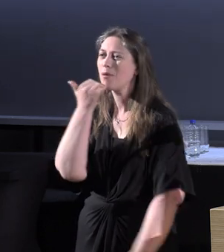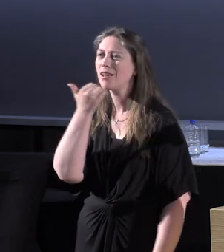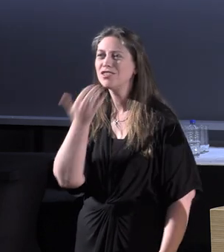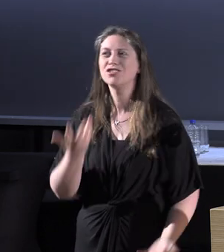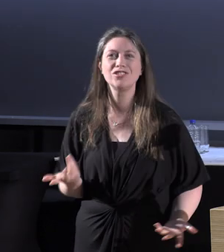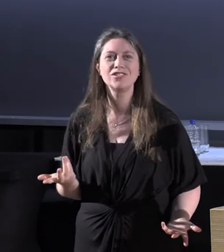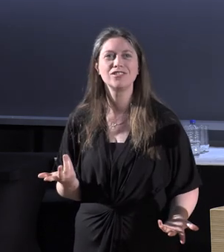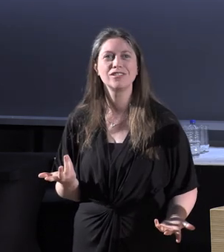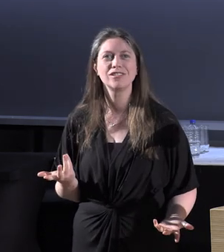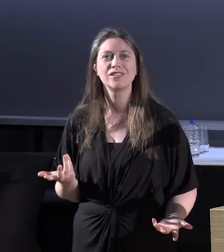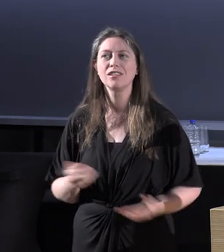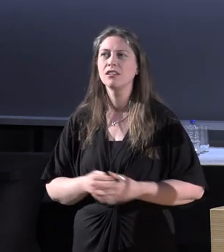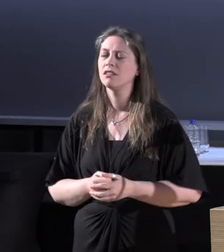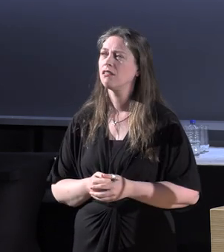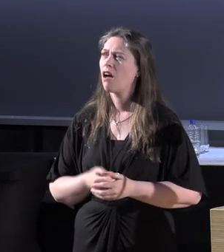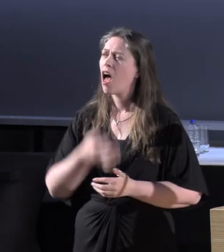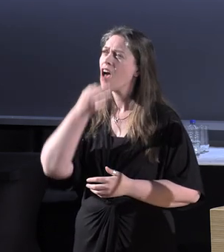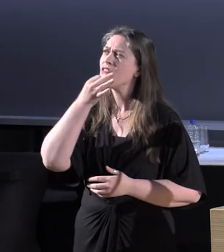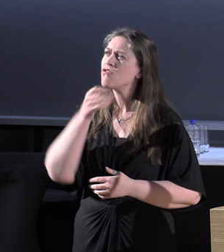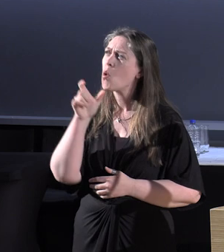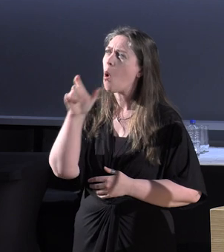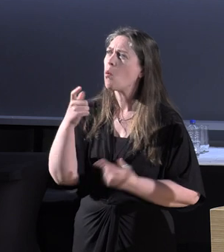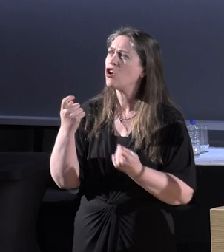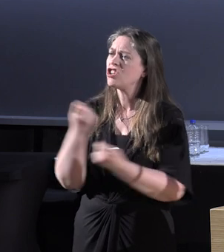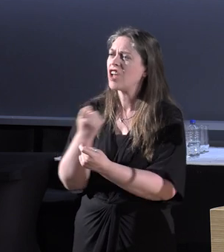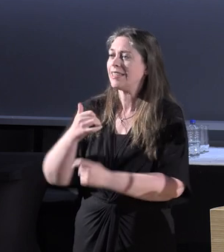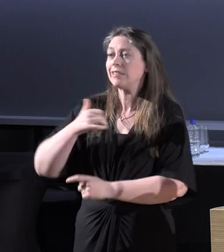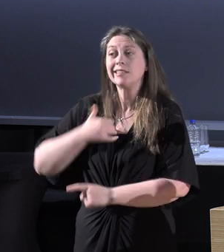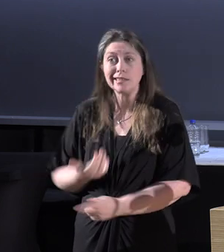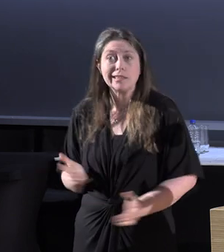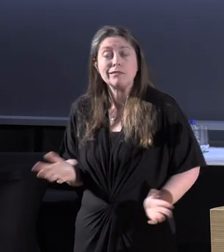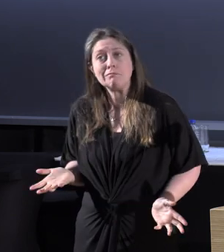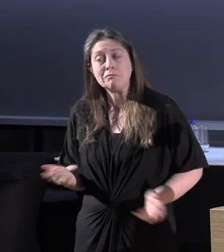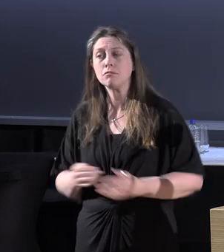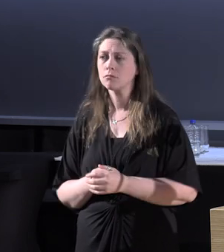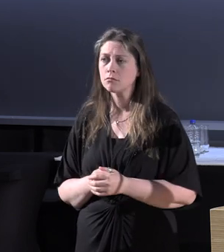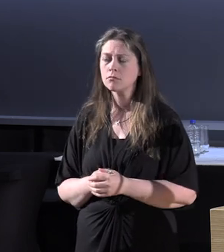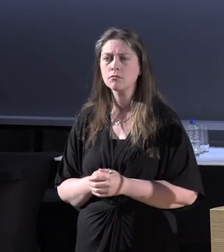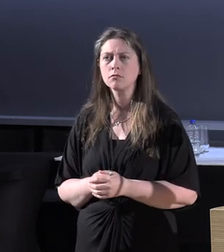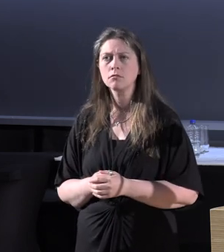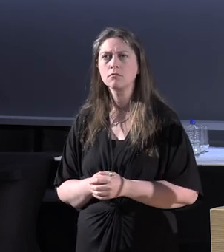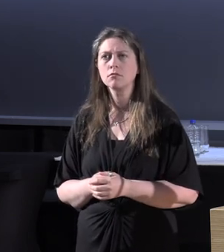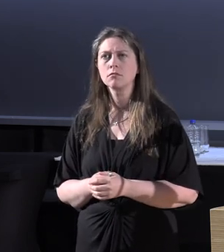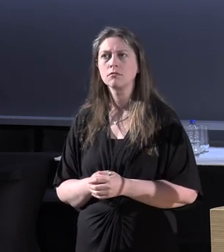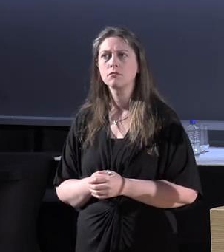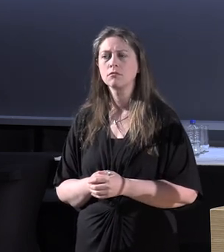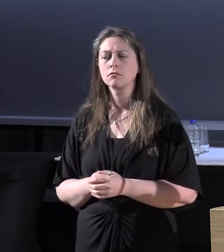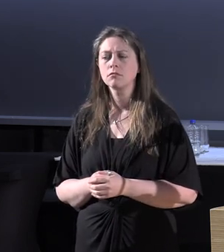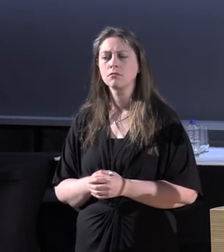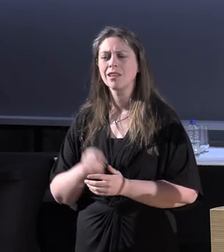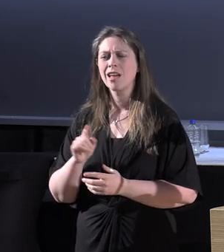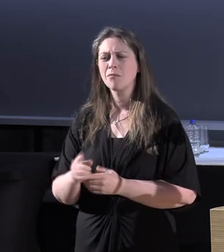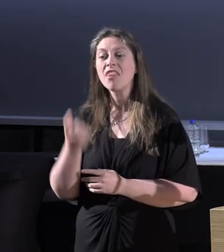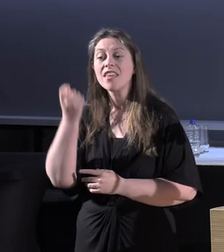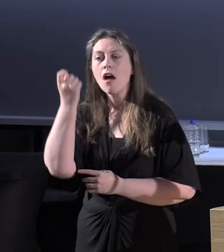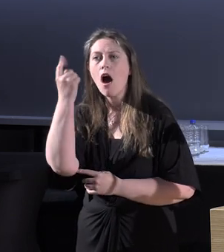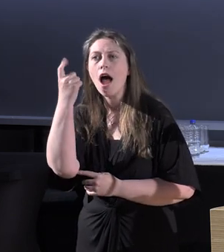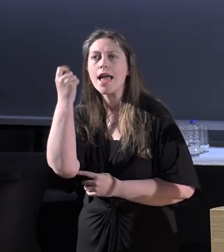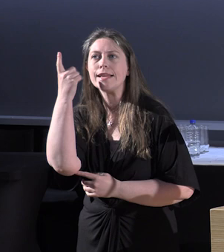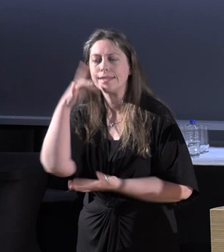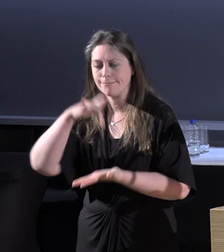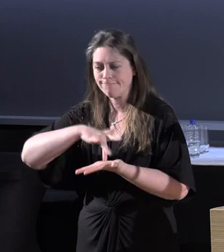There's few needed word changes, but ideas around it